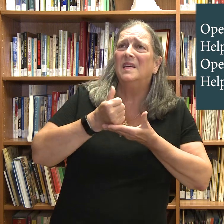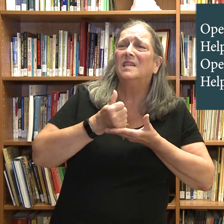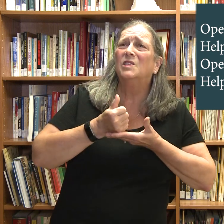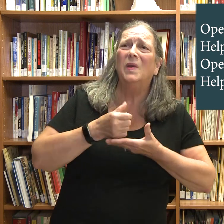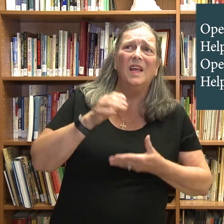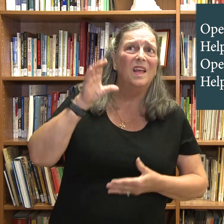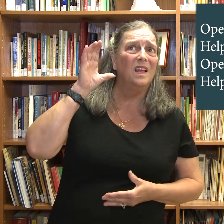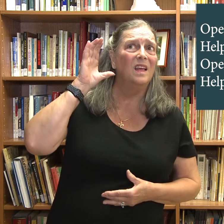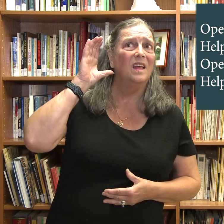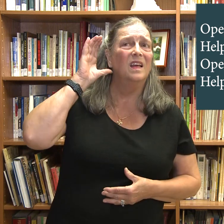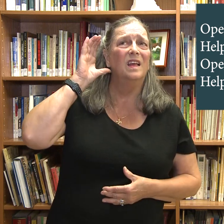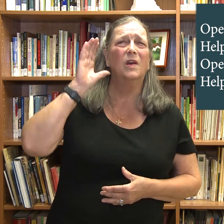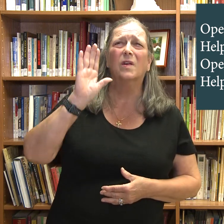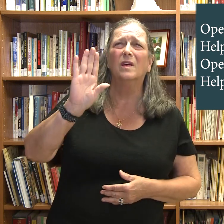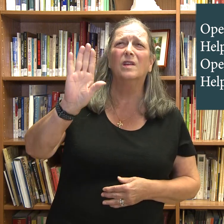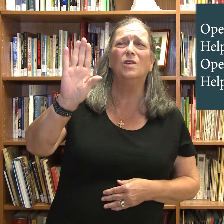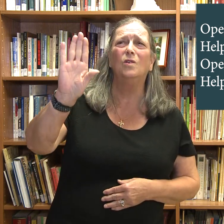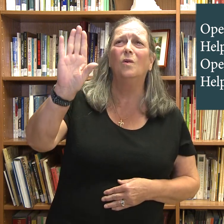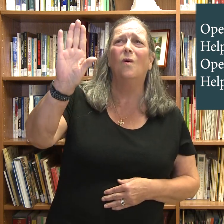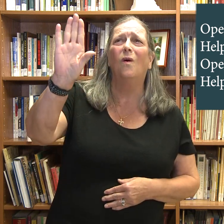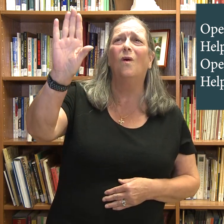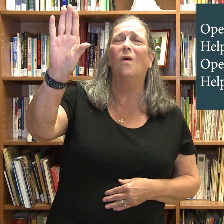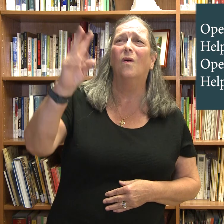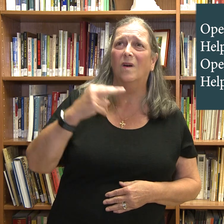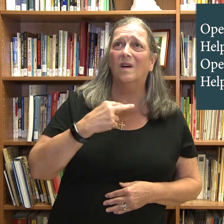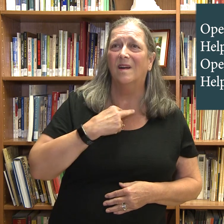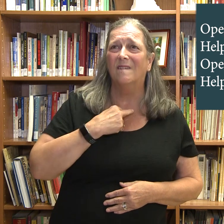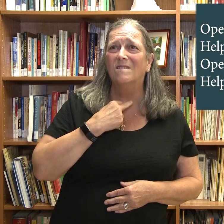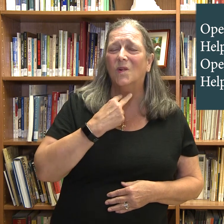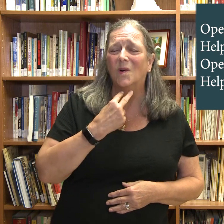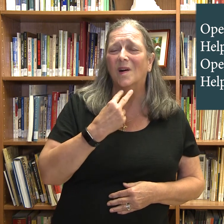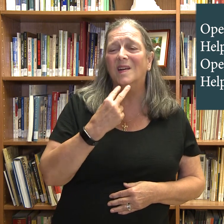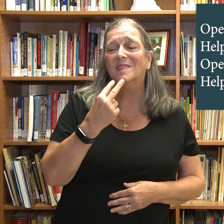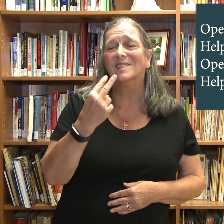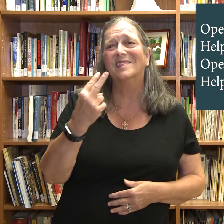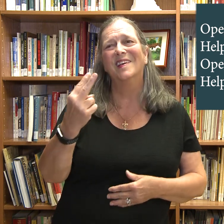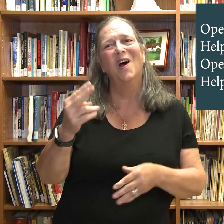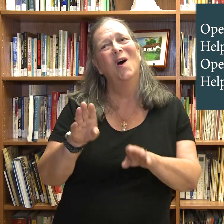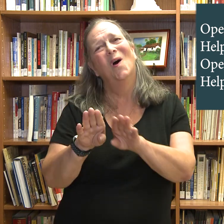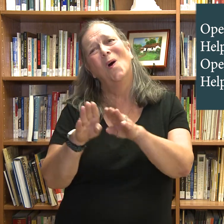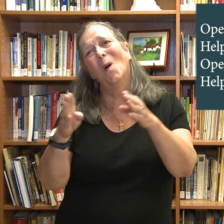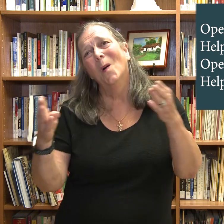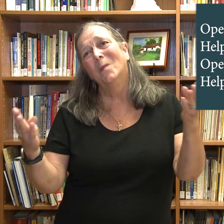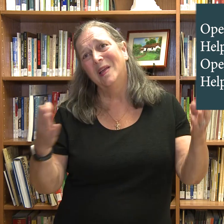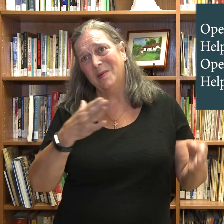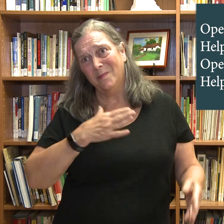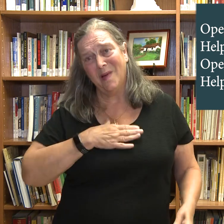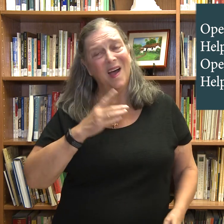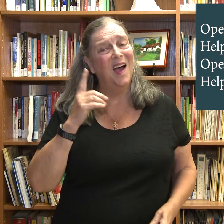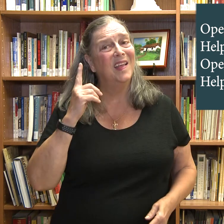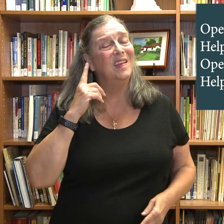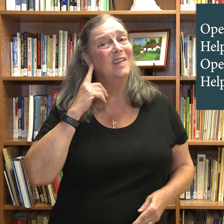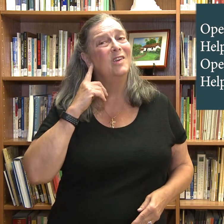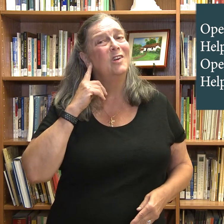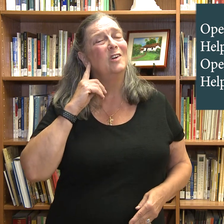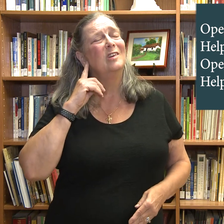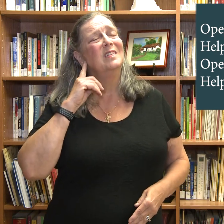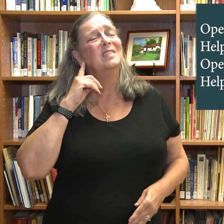to hear Your voice Open my ears,